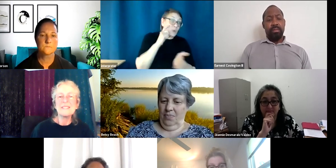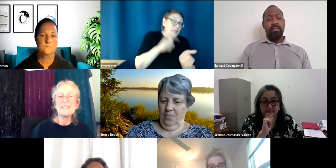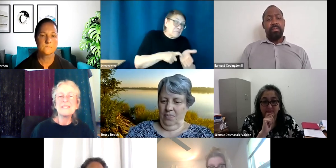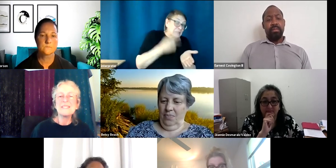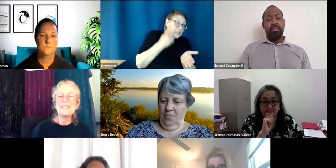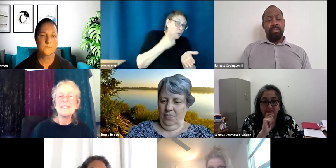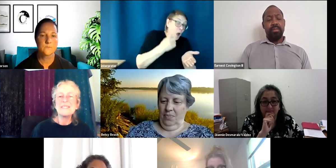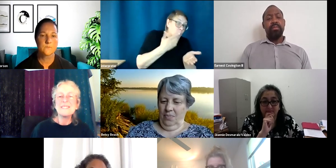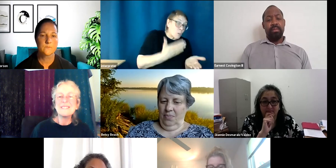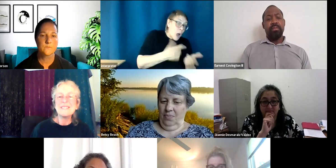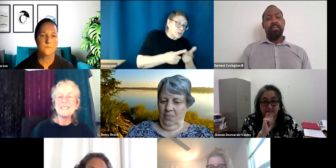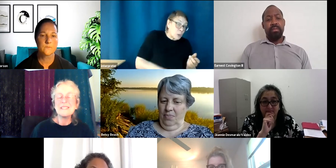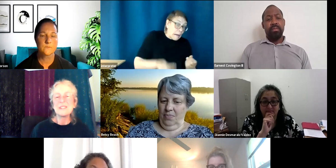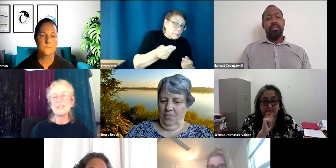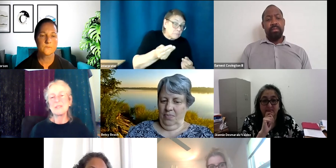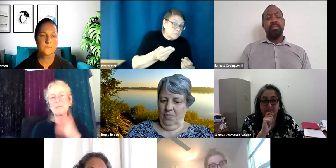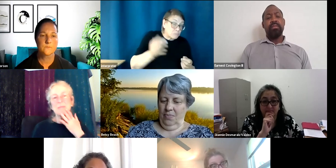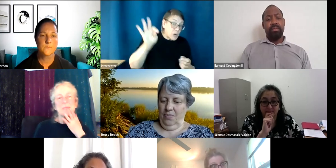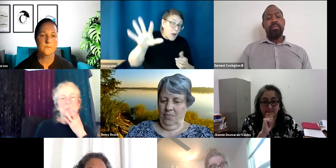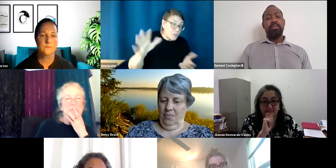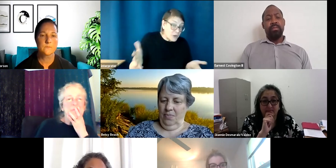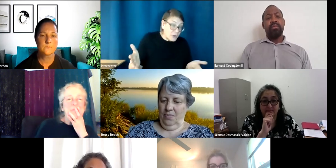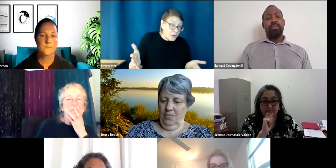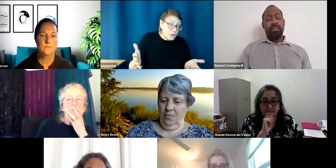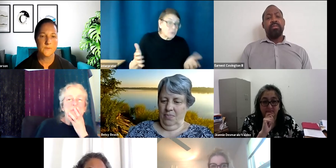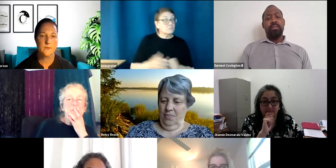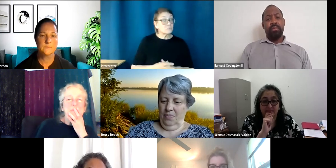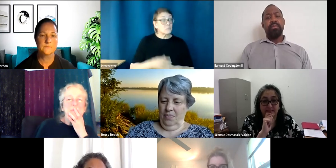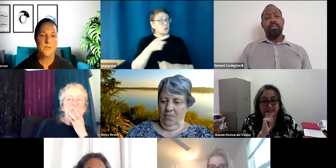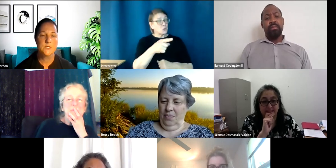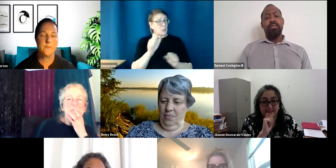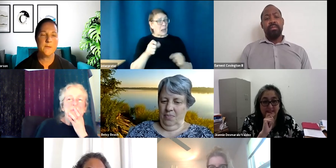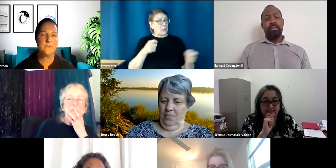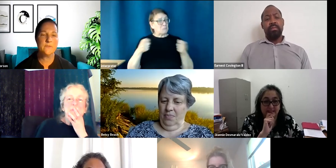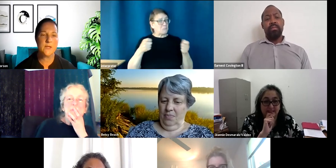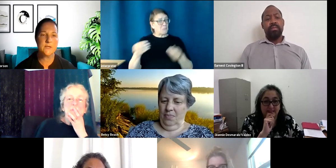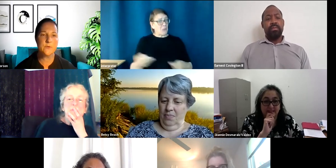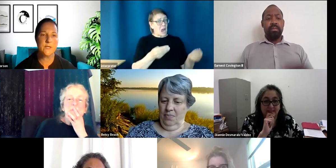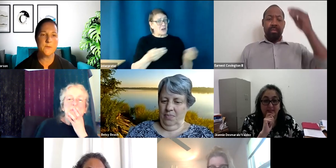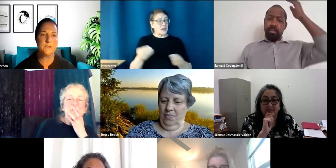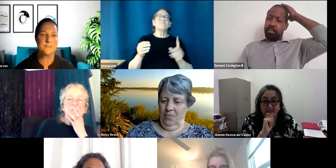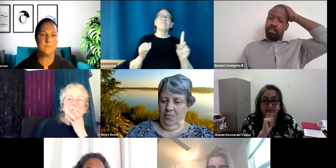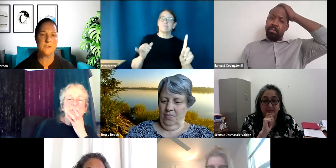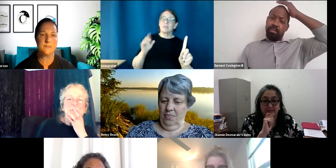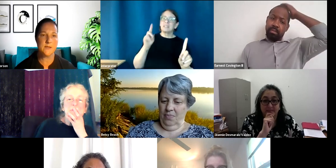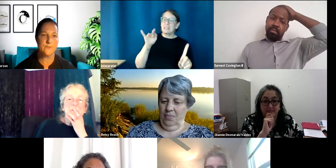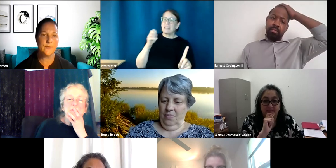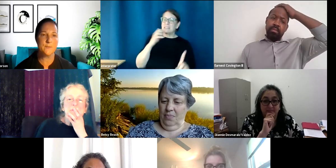of get off track. Um, so it has to be moderated. Yeah. So maybe if, like I said, if we're keeping the 10 minute timeframe